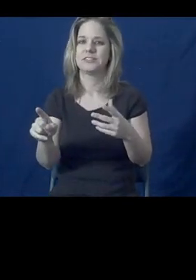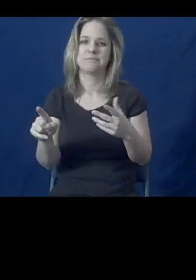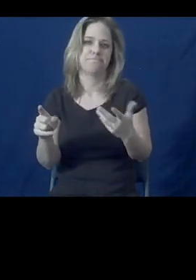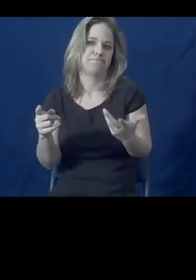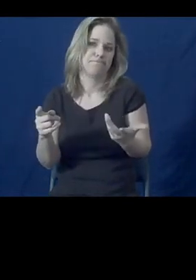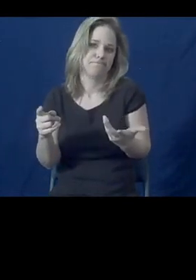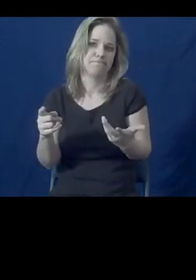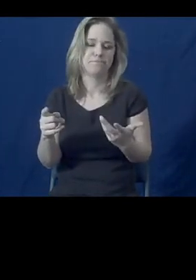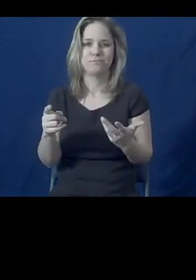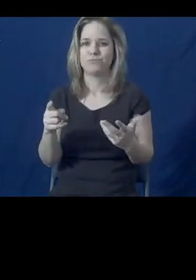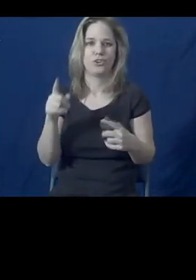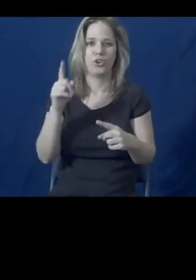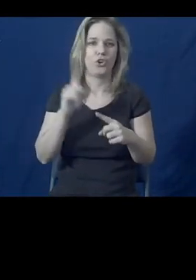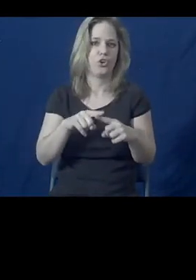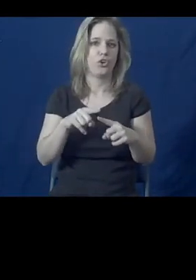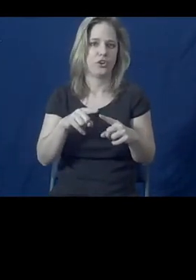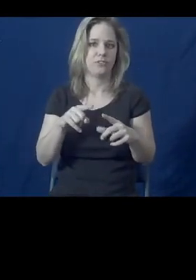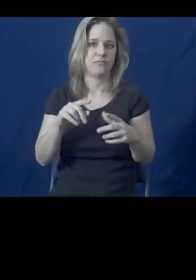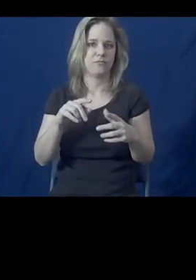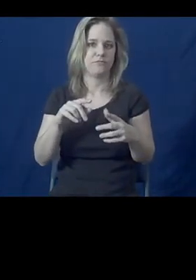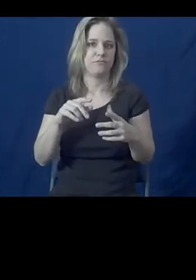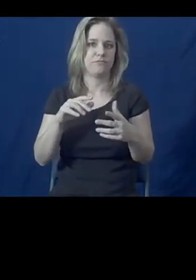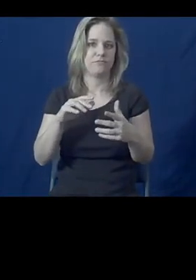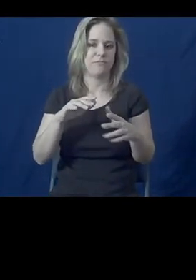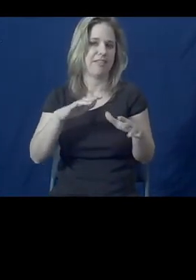herself and son out of the situation.